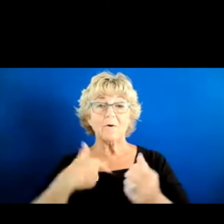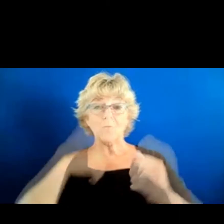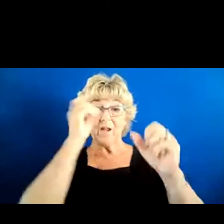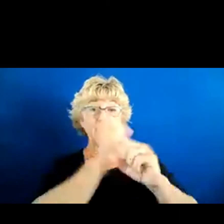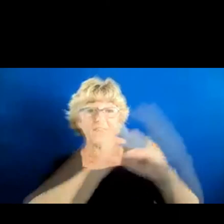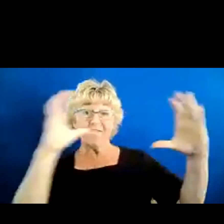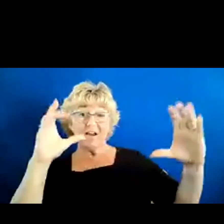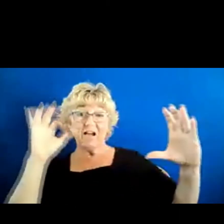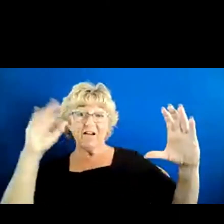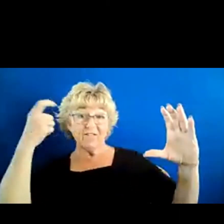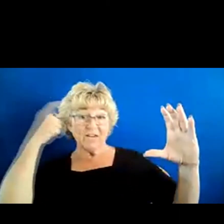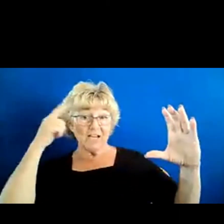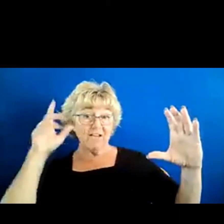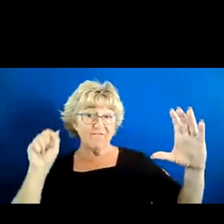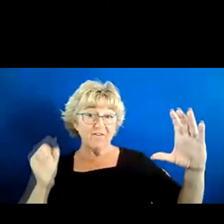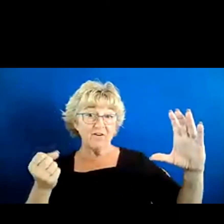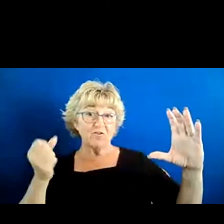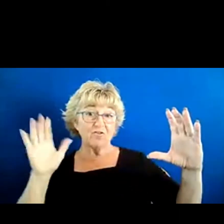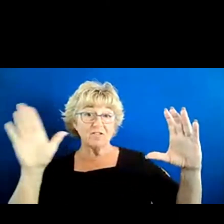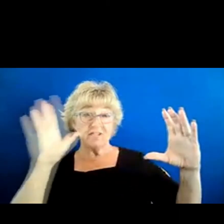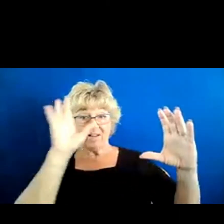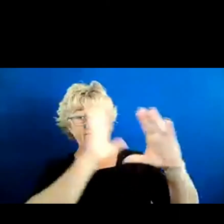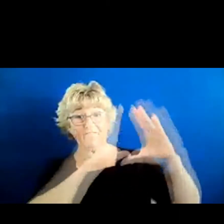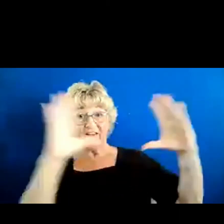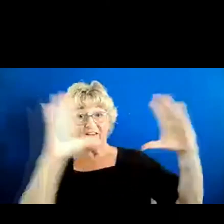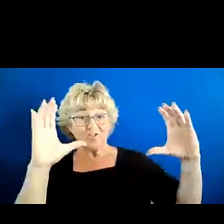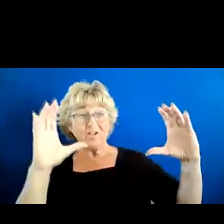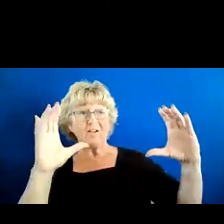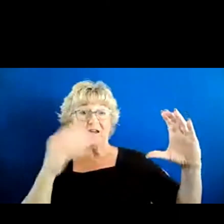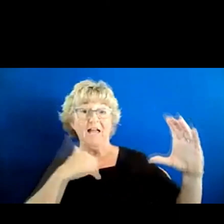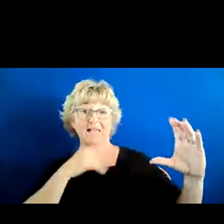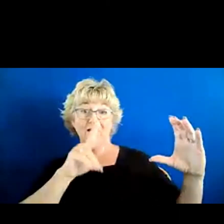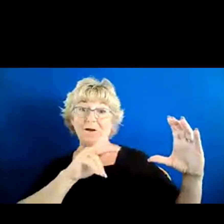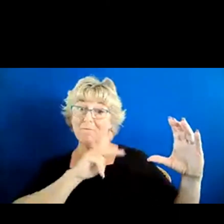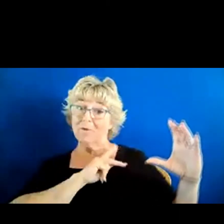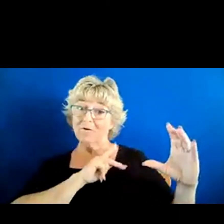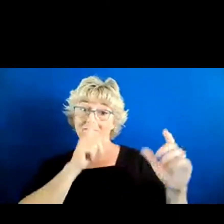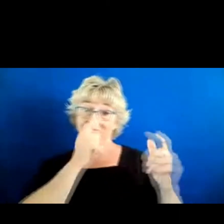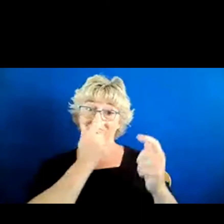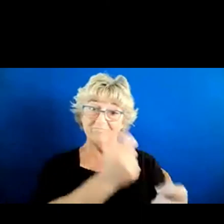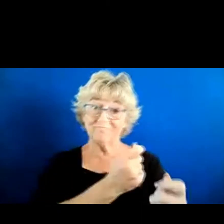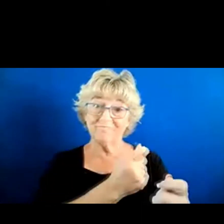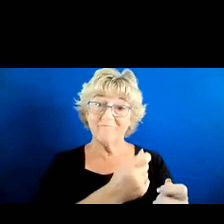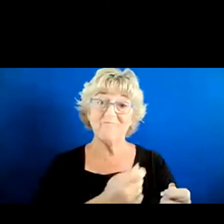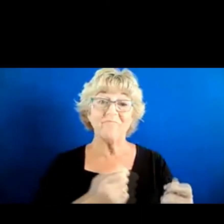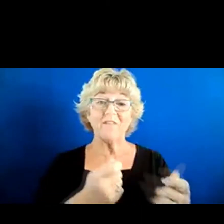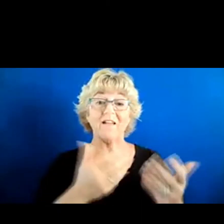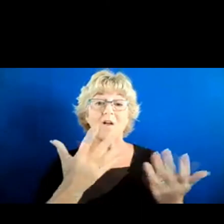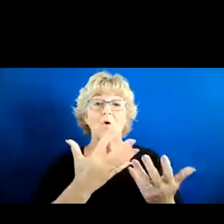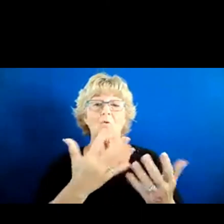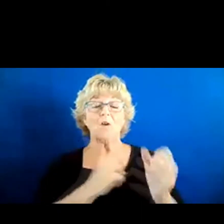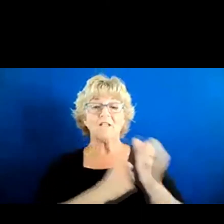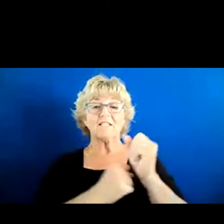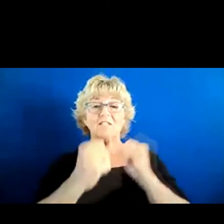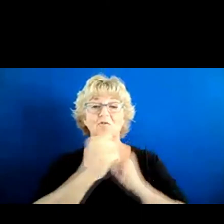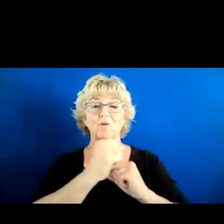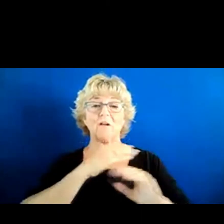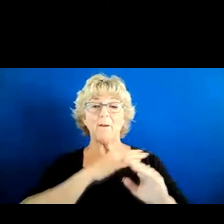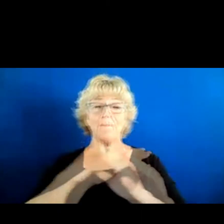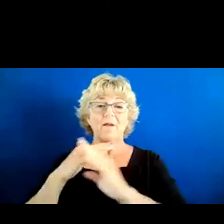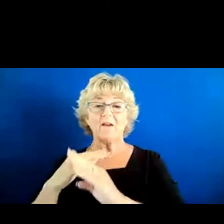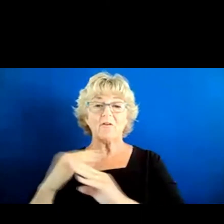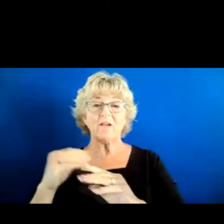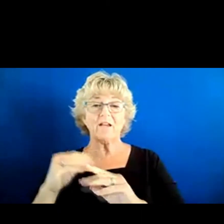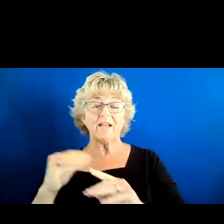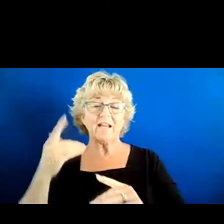governor laid out, the commitment that I think he has at a personal level, and deal with whatever the structural barriers are in California,